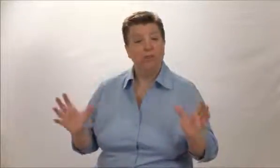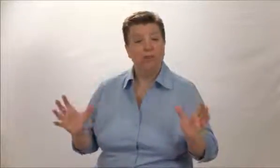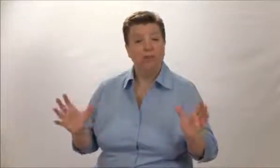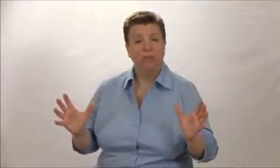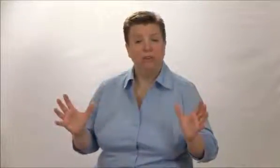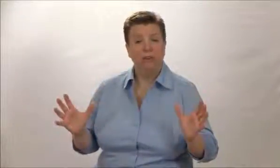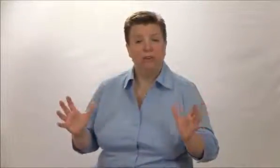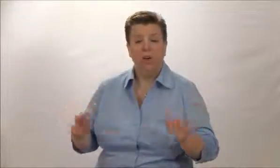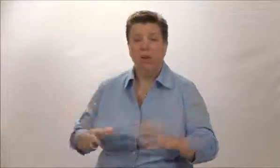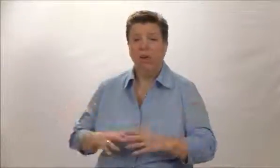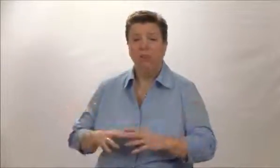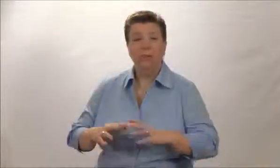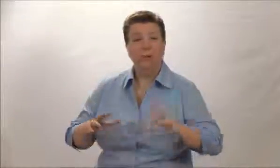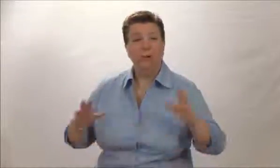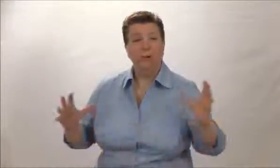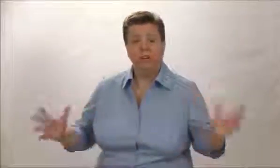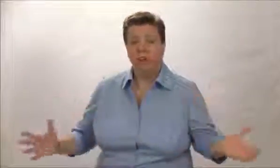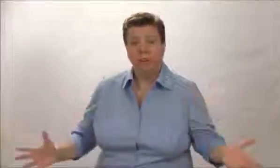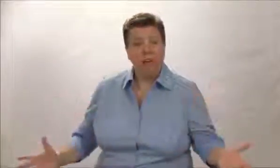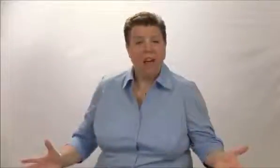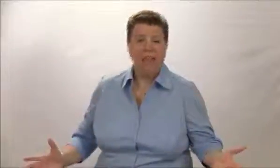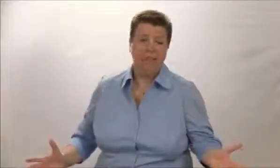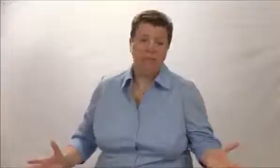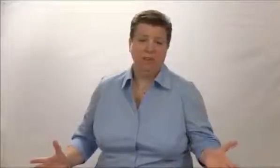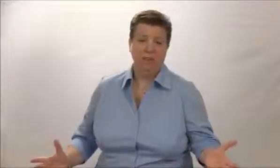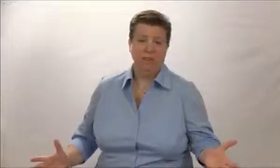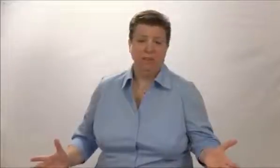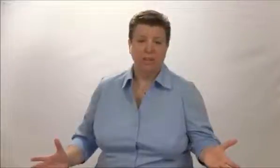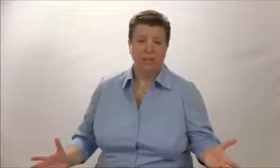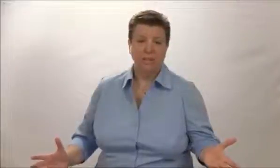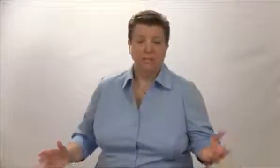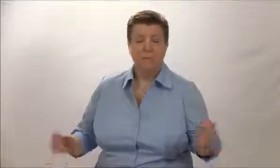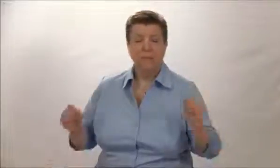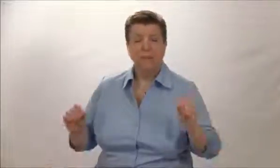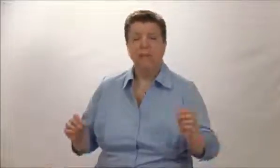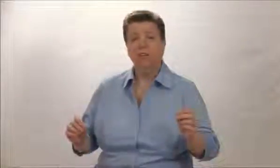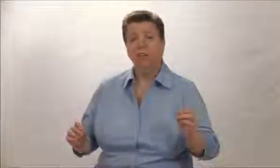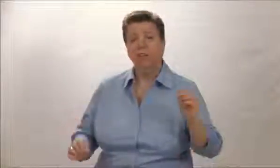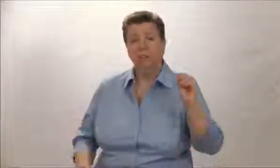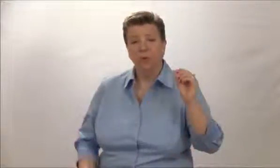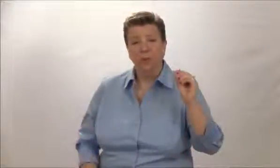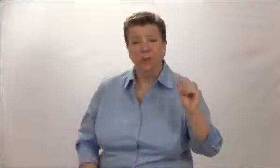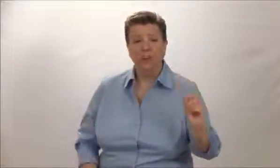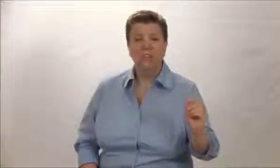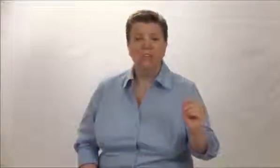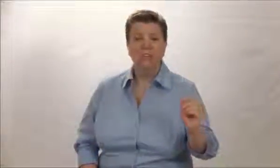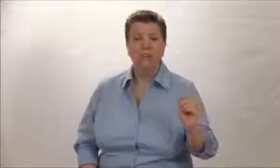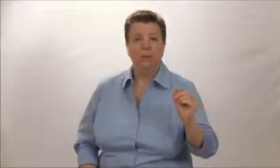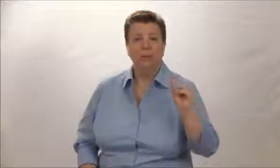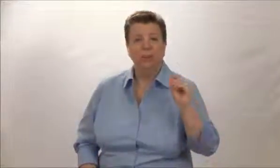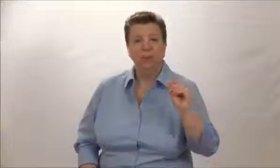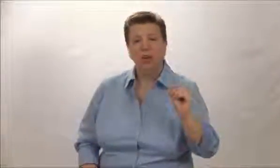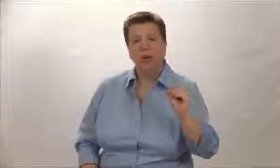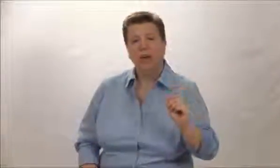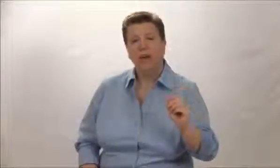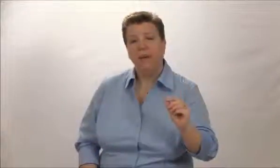it's your first event, or whether you've already done a lot of events with your list, is the relationship that you have